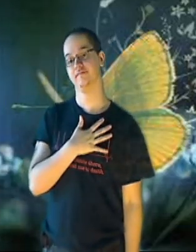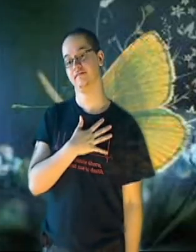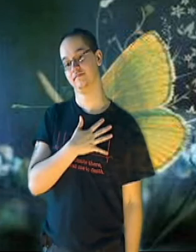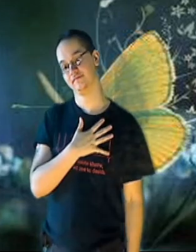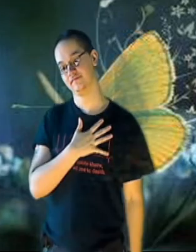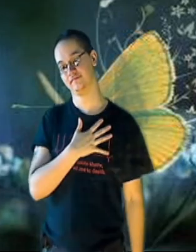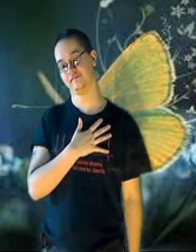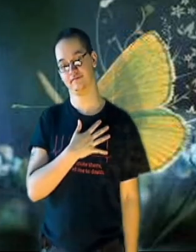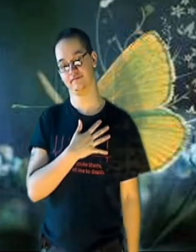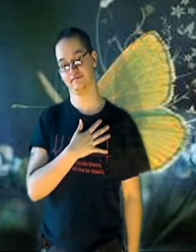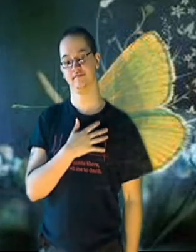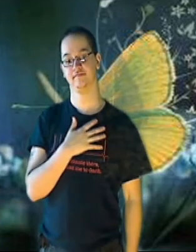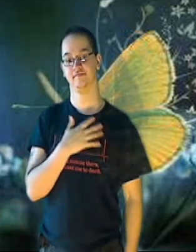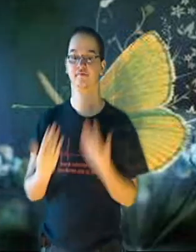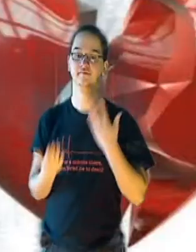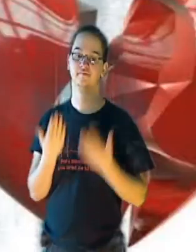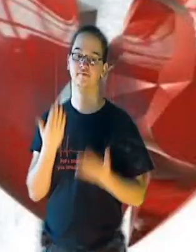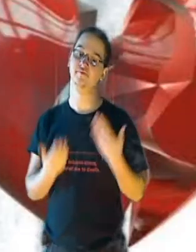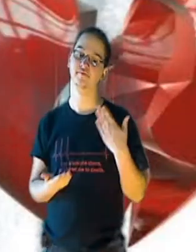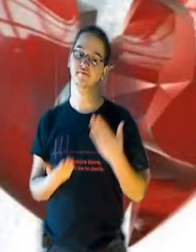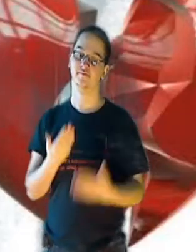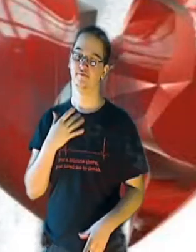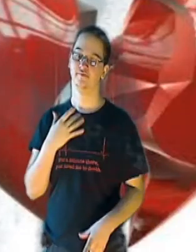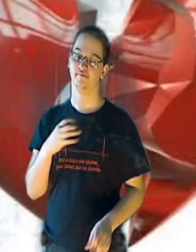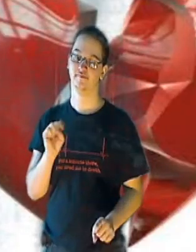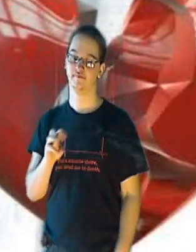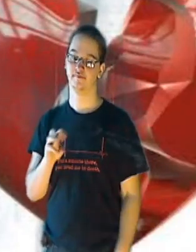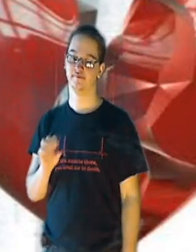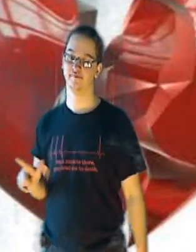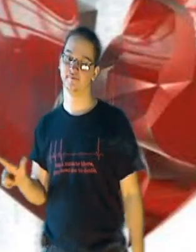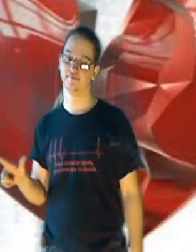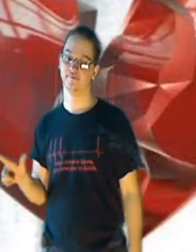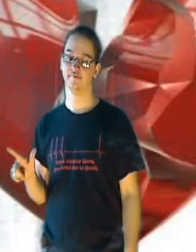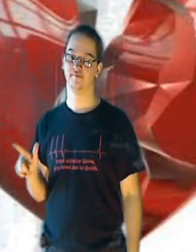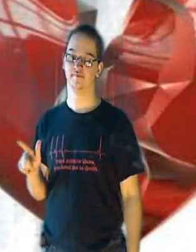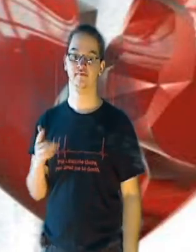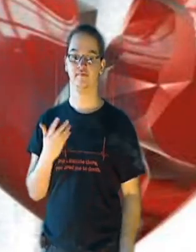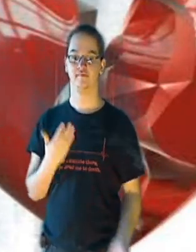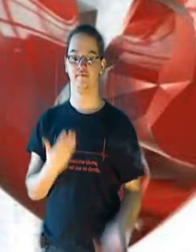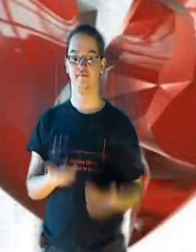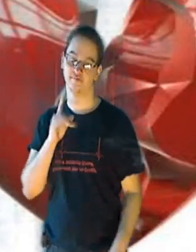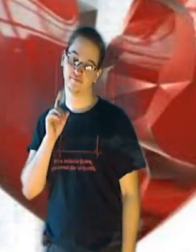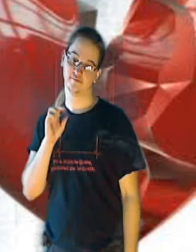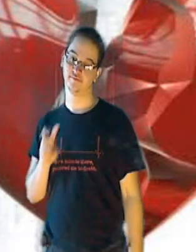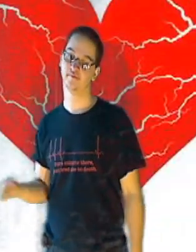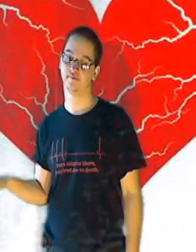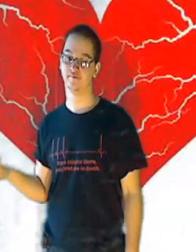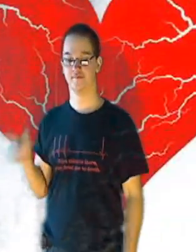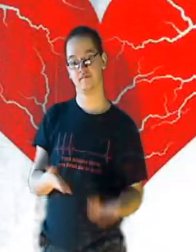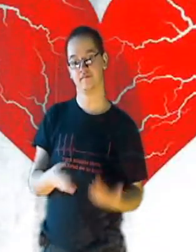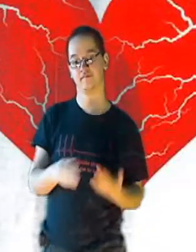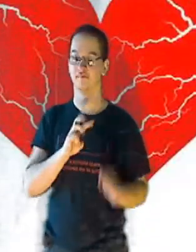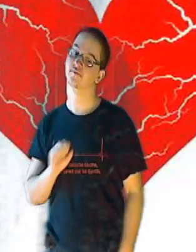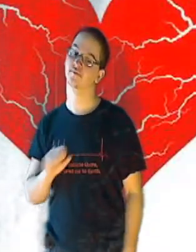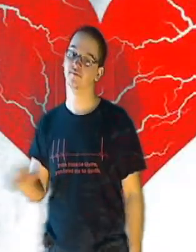If you're gonna be someone's heartbreak You're gonna be someone's heartbreak